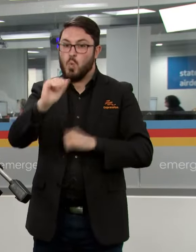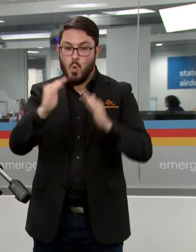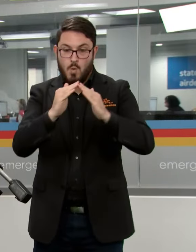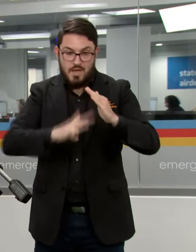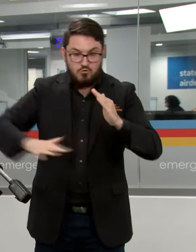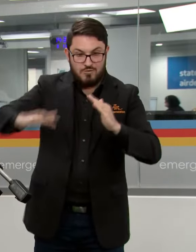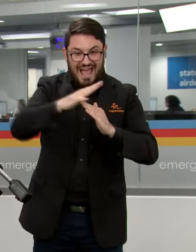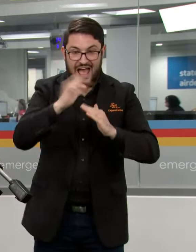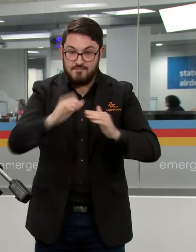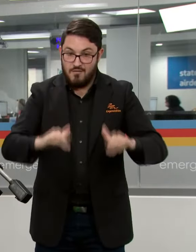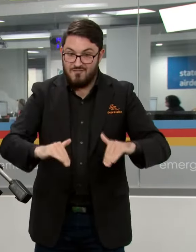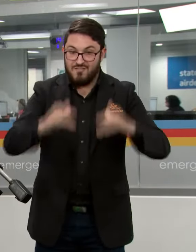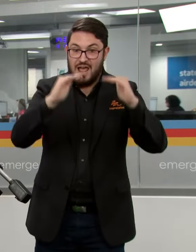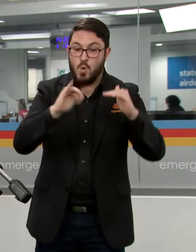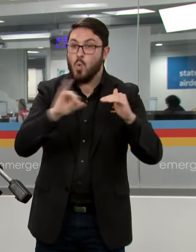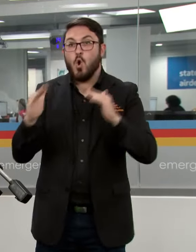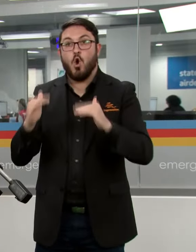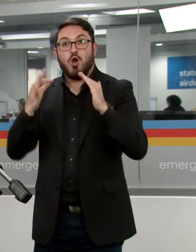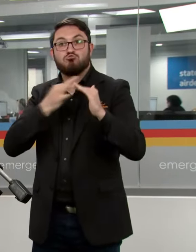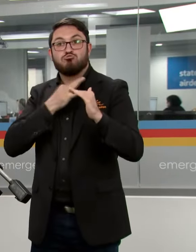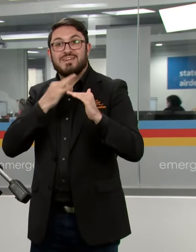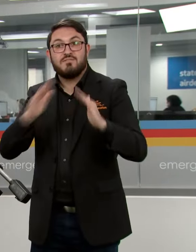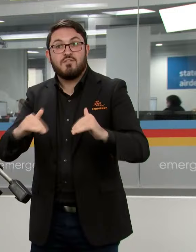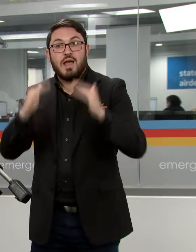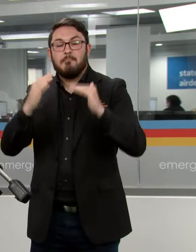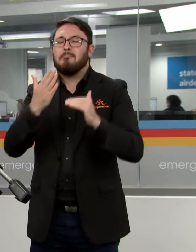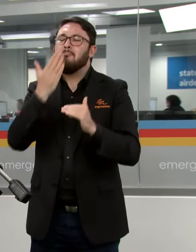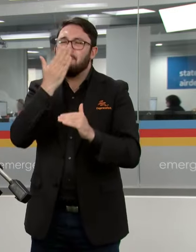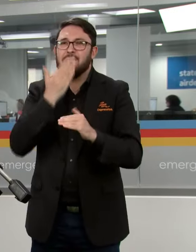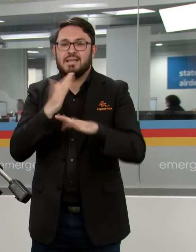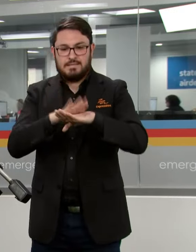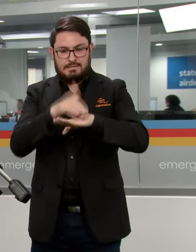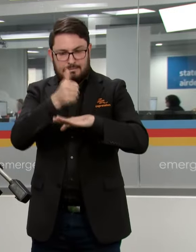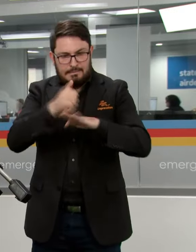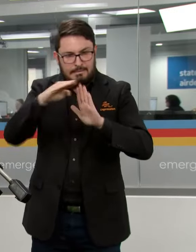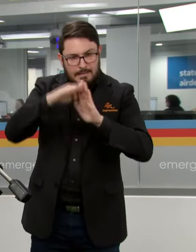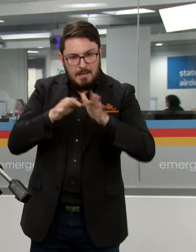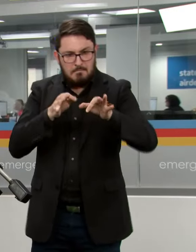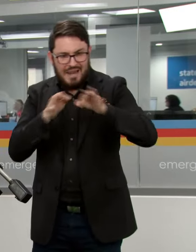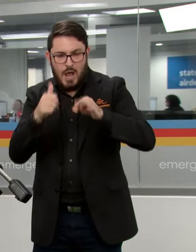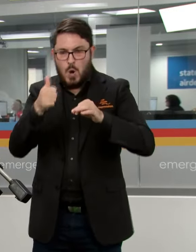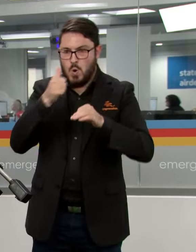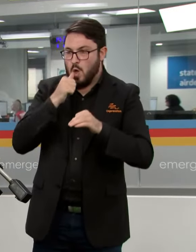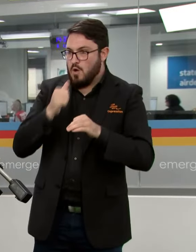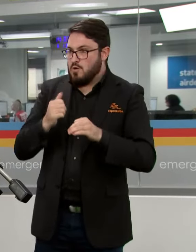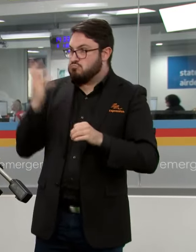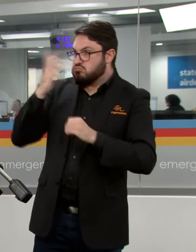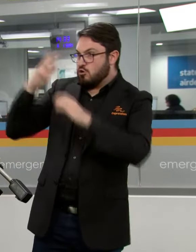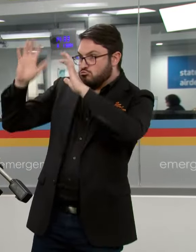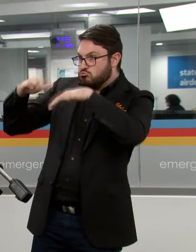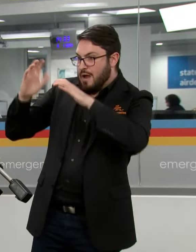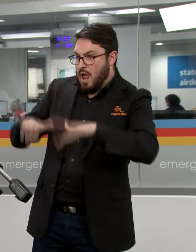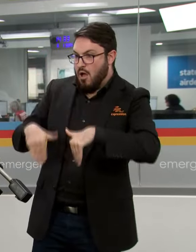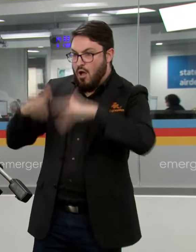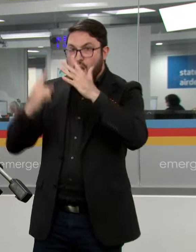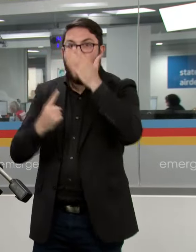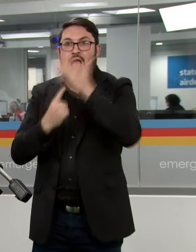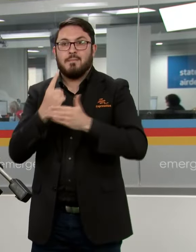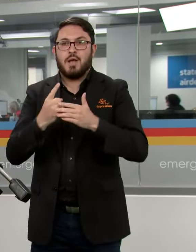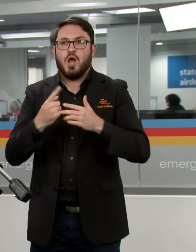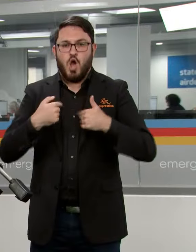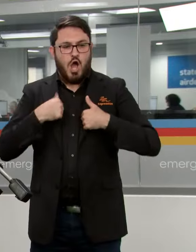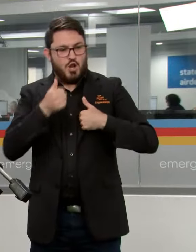flood prone area please have a flood plan know what you're going to do if those rains continue to occur